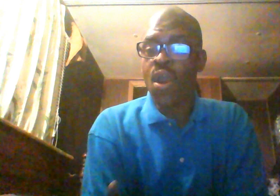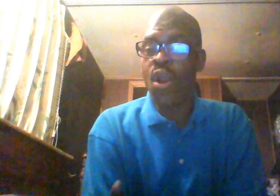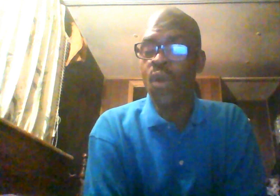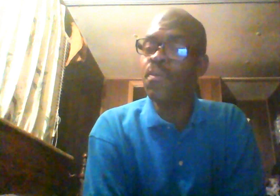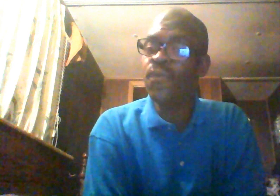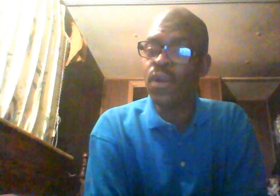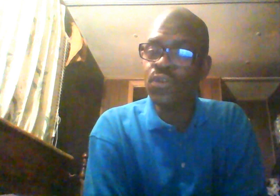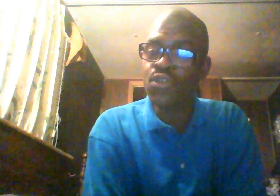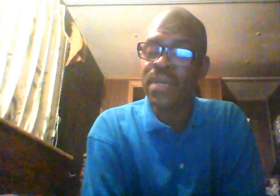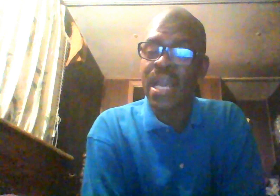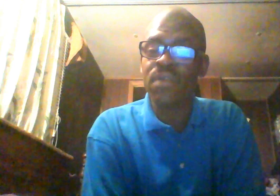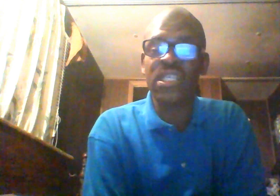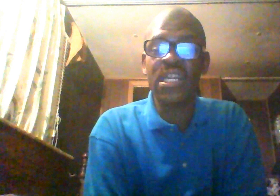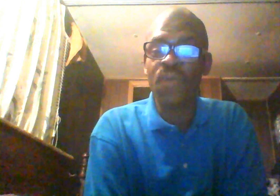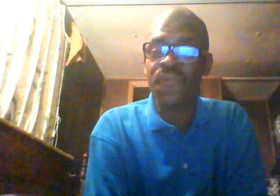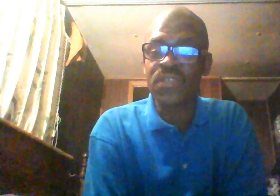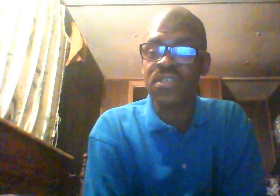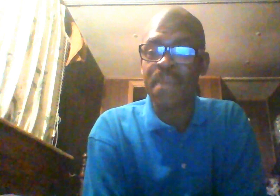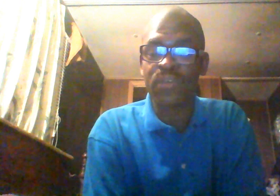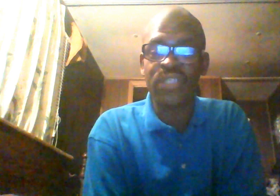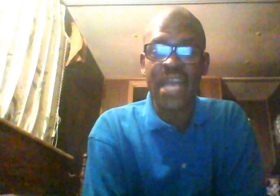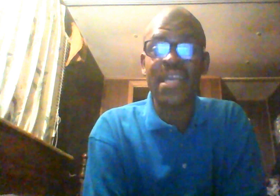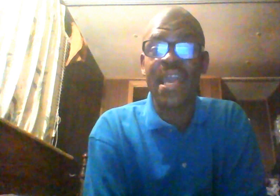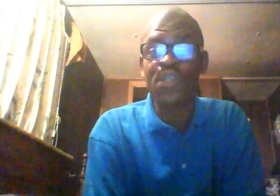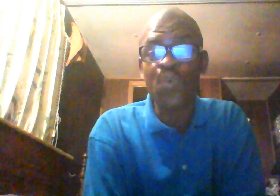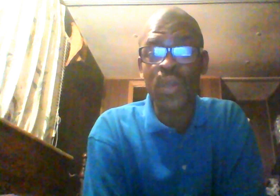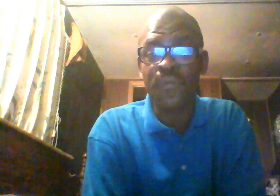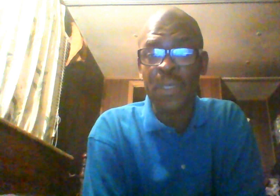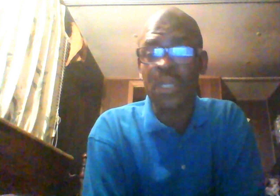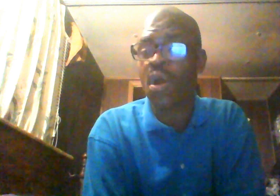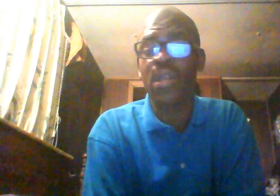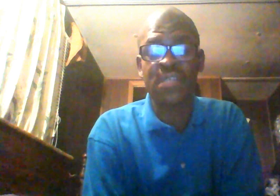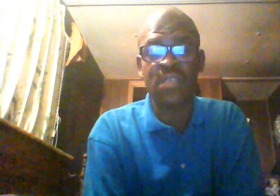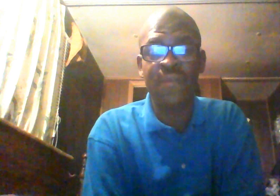Her removing her YouTube accounts and any references to Michael Jackson and the Twitter feed and all of that stuff.